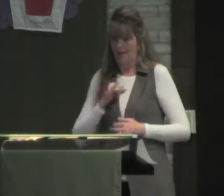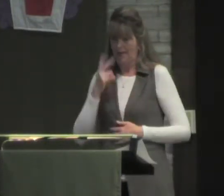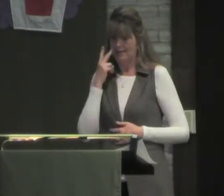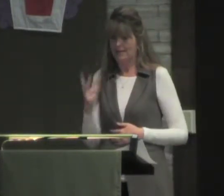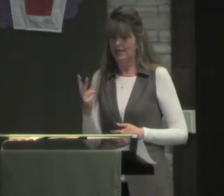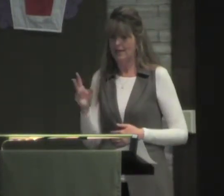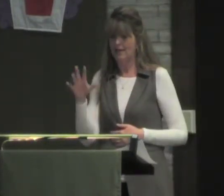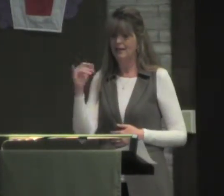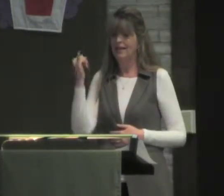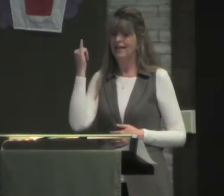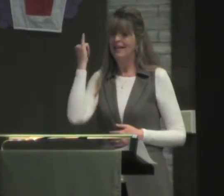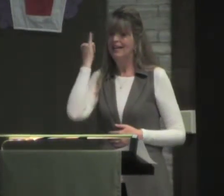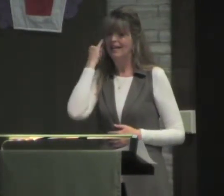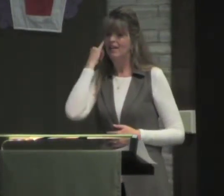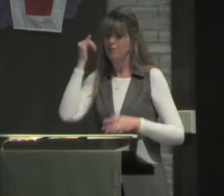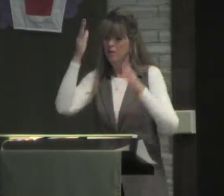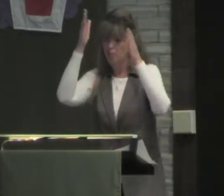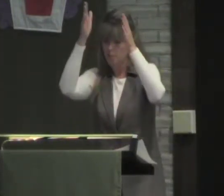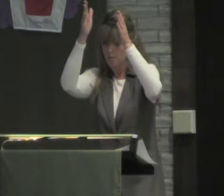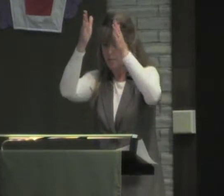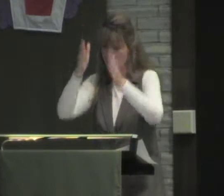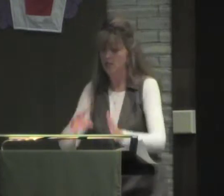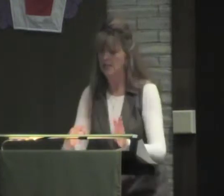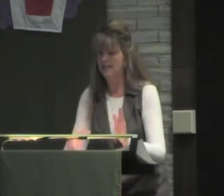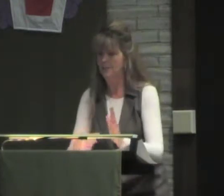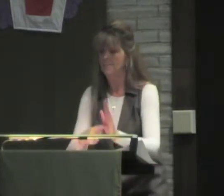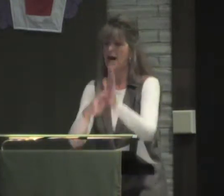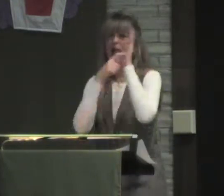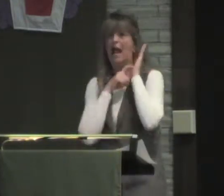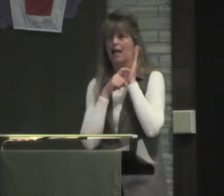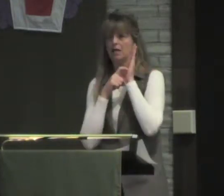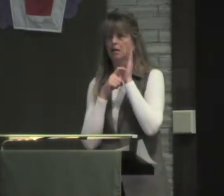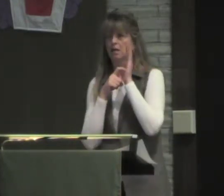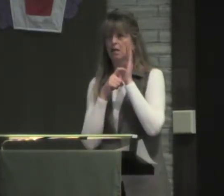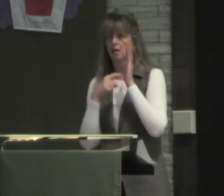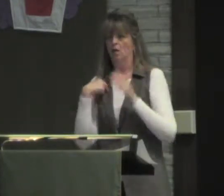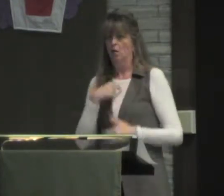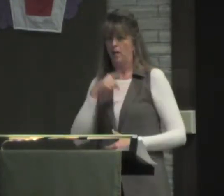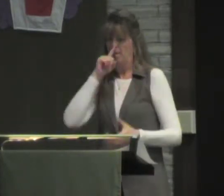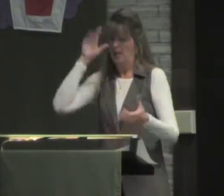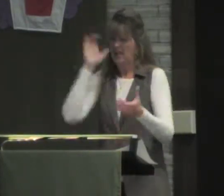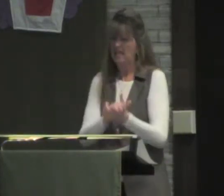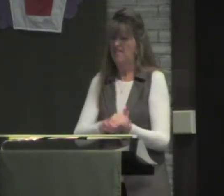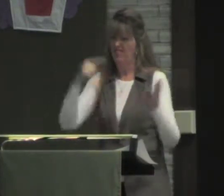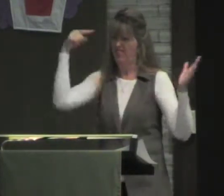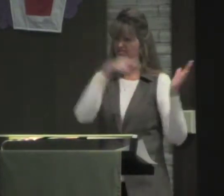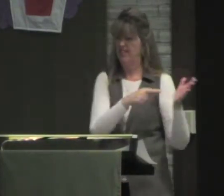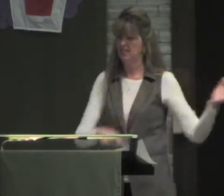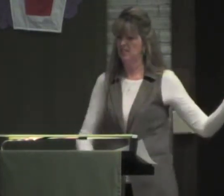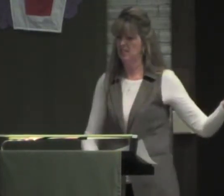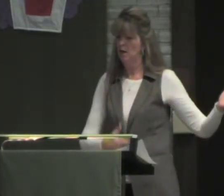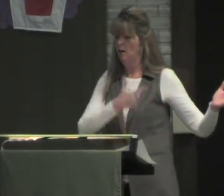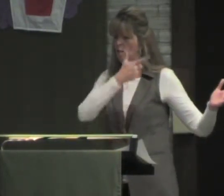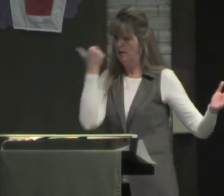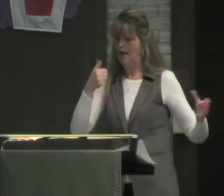What I have a problem with is this. If a person demands that we believe something